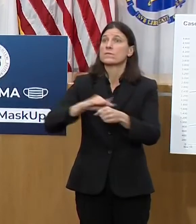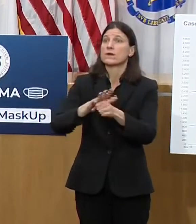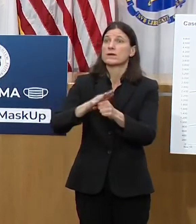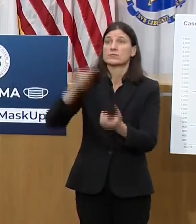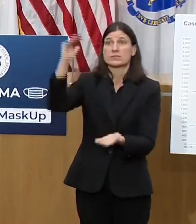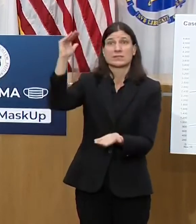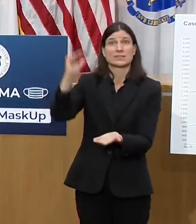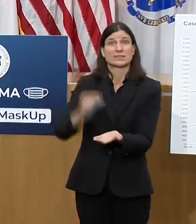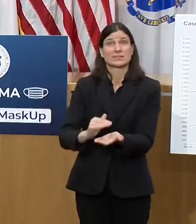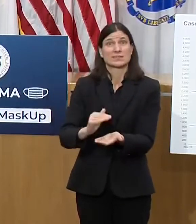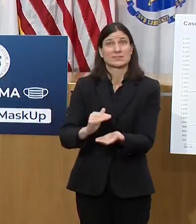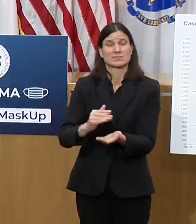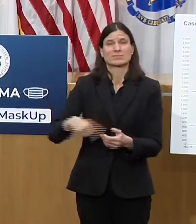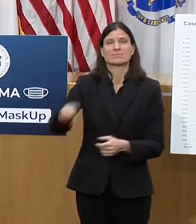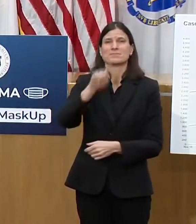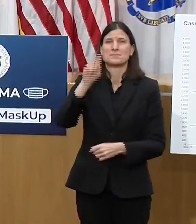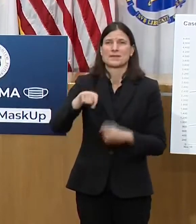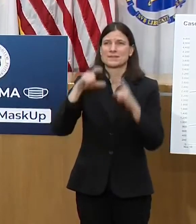pandemic.